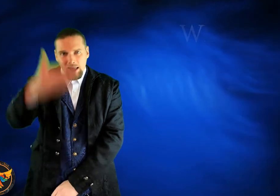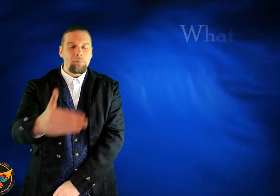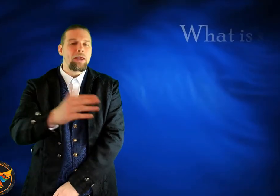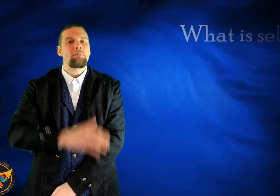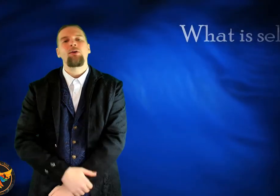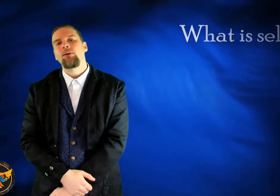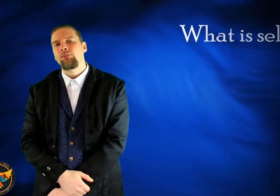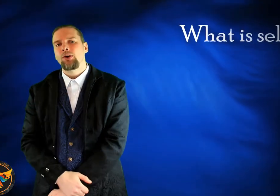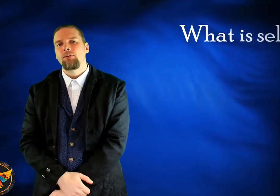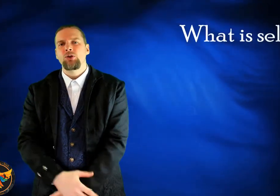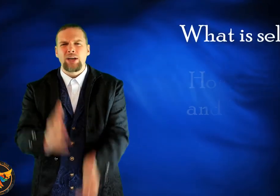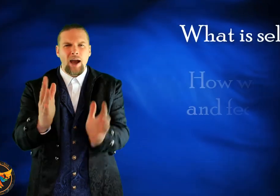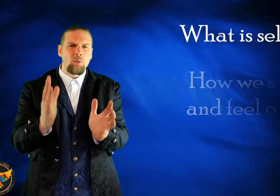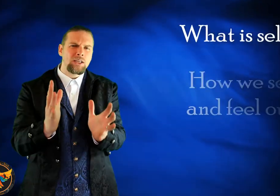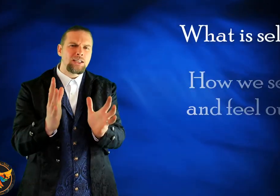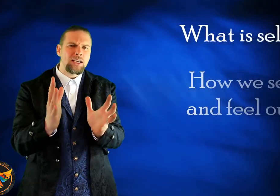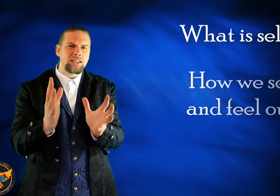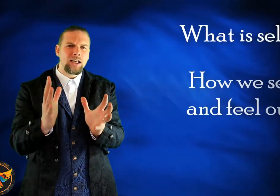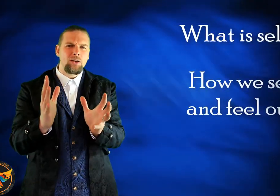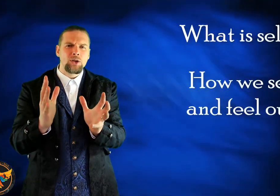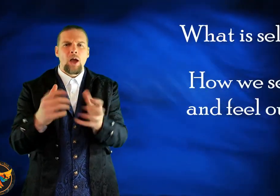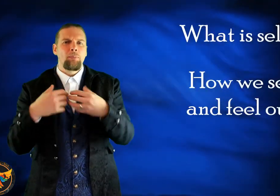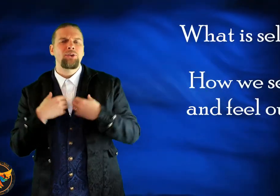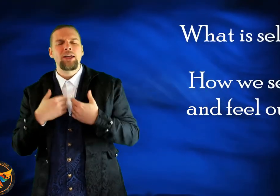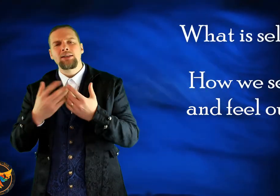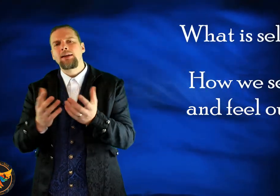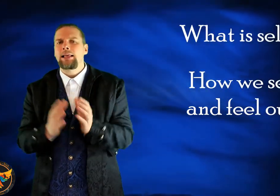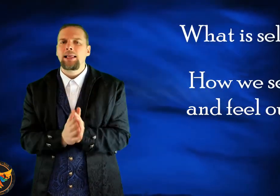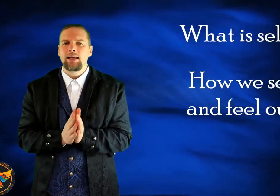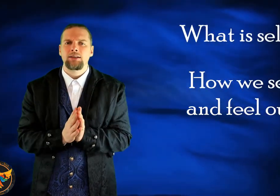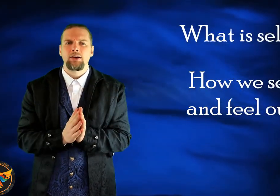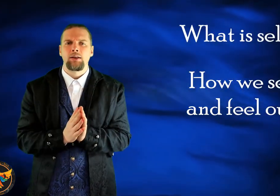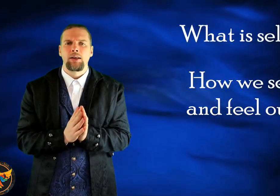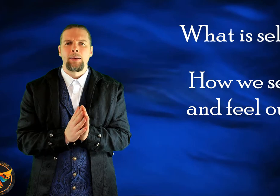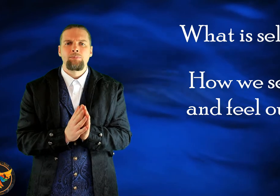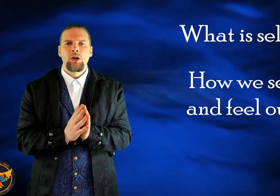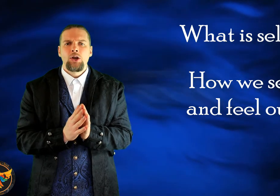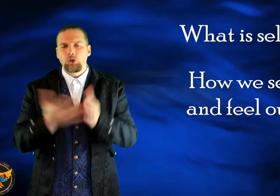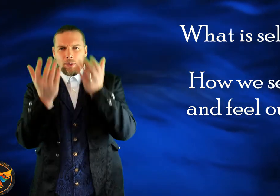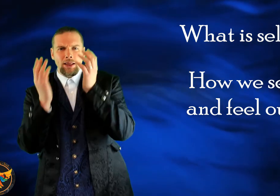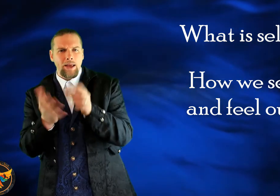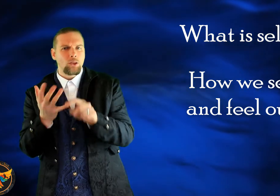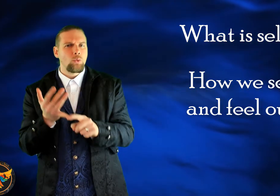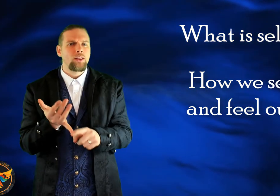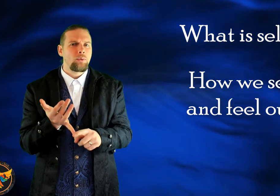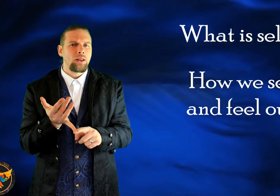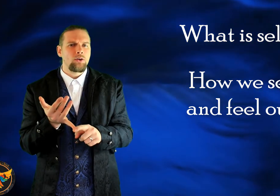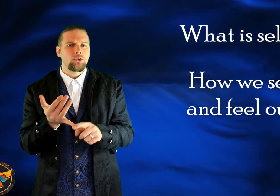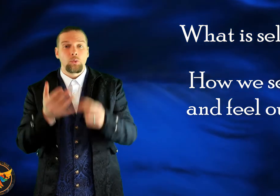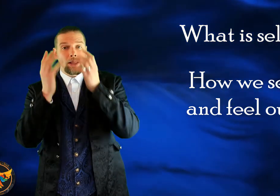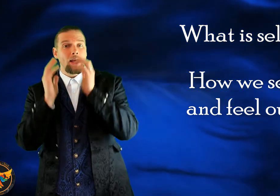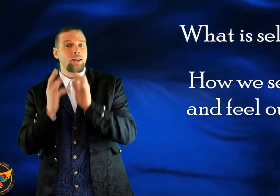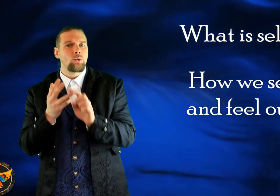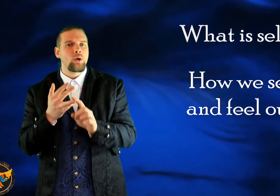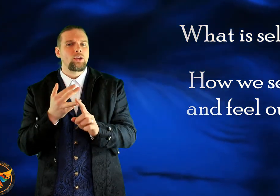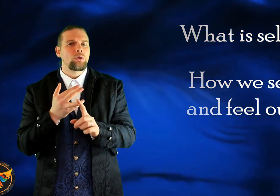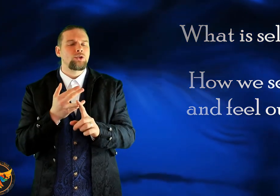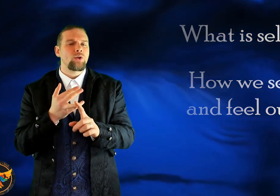like a big mirror in front of us, and how we see ourselves both internally and externally. Do we like the way that we look? Do we like the way that we dress?